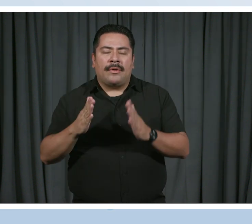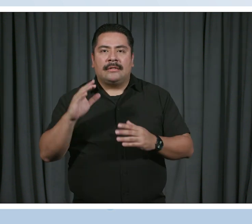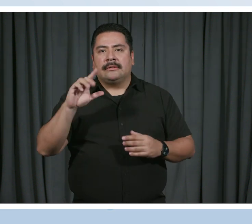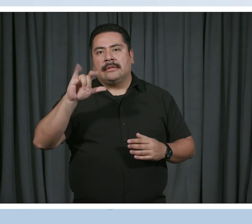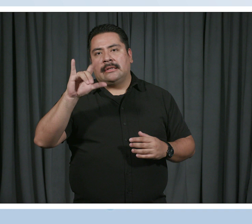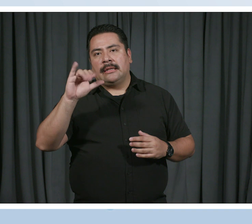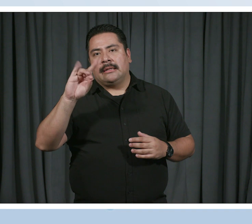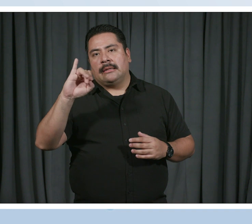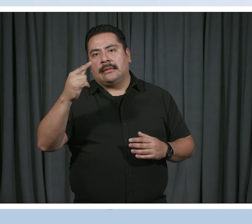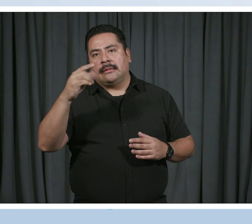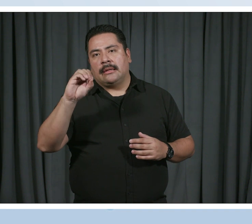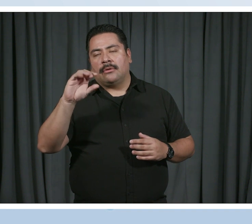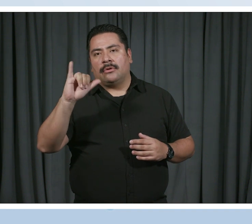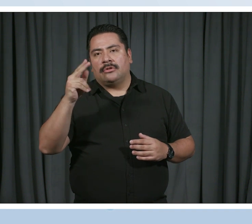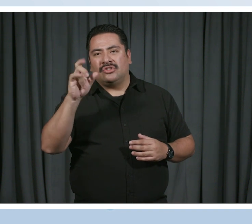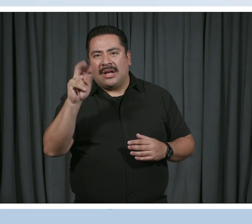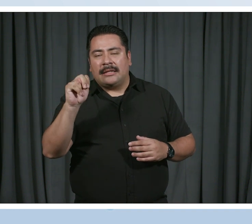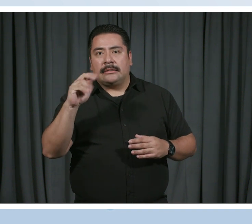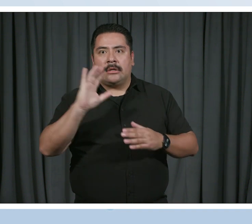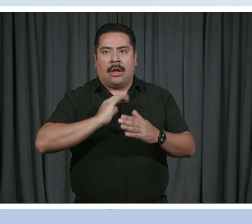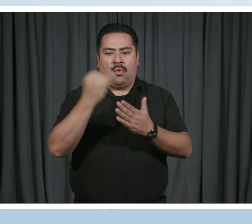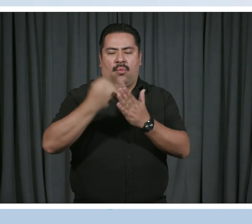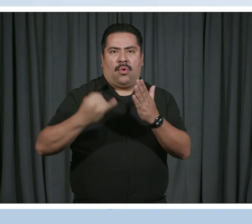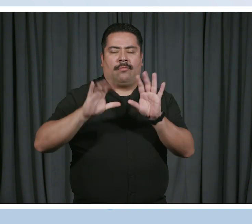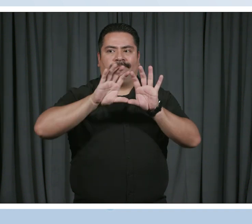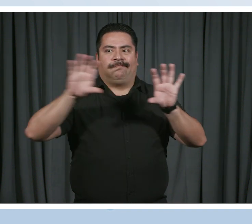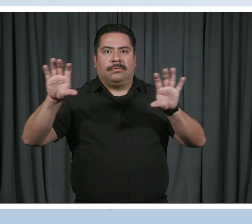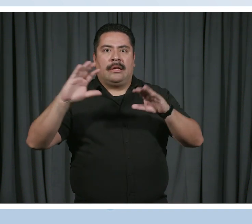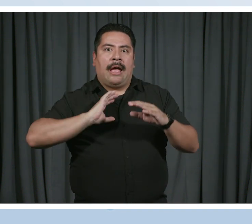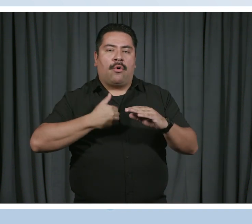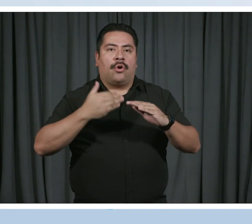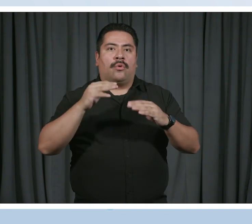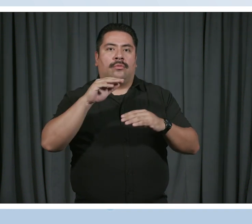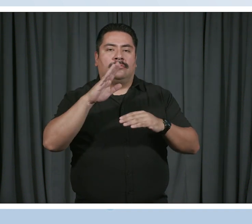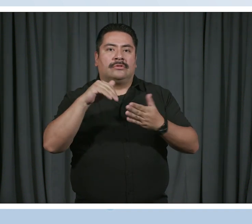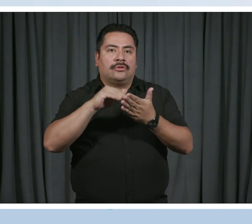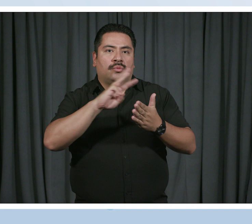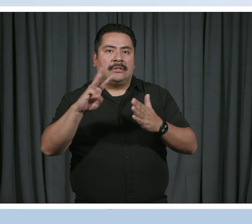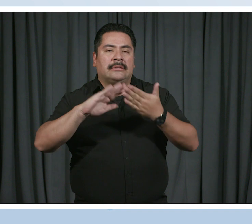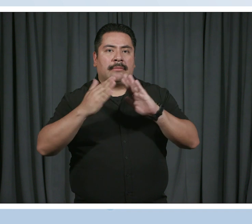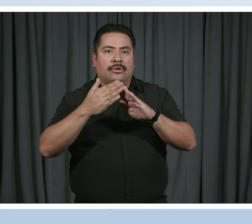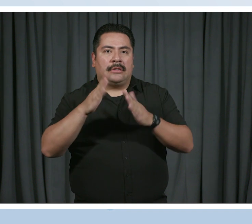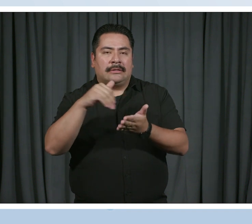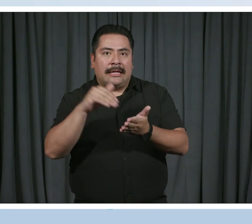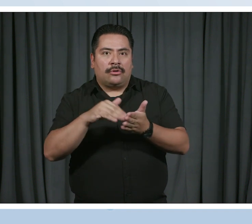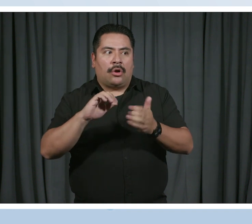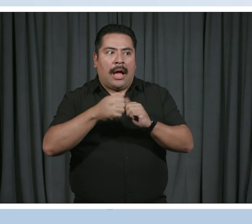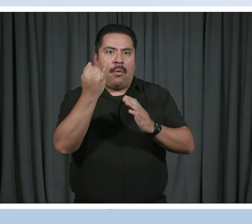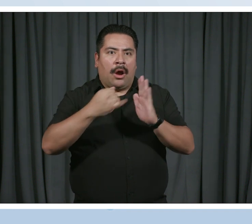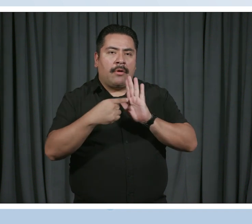at Central West Community Center and we also discuss the ways they celebrate and represent disability in the arts.